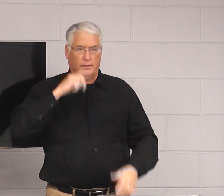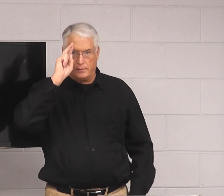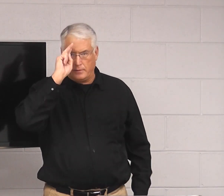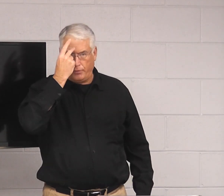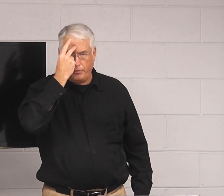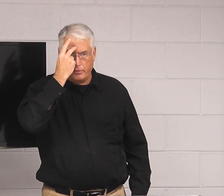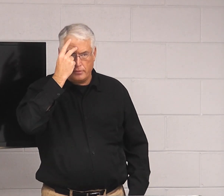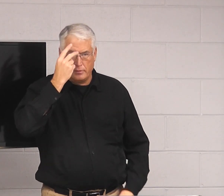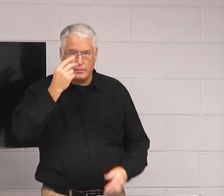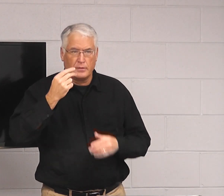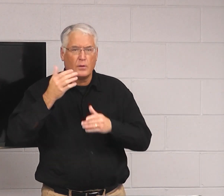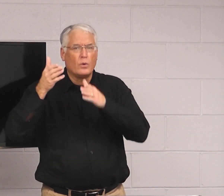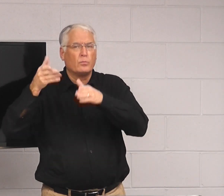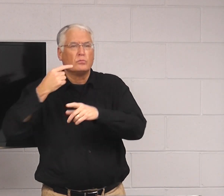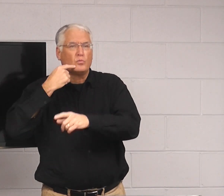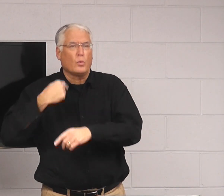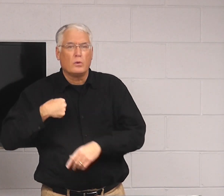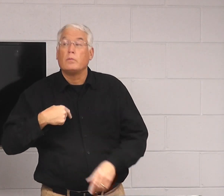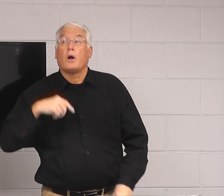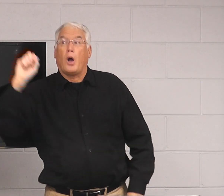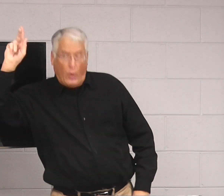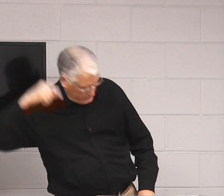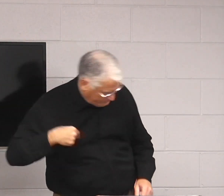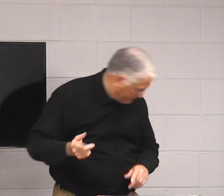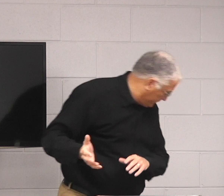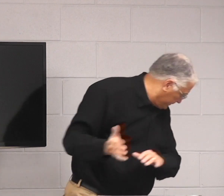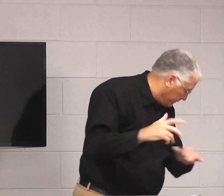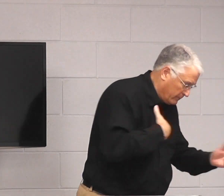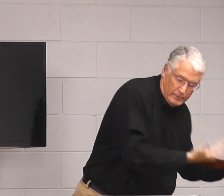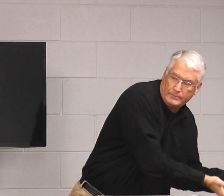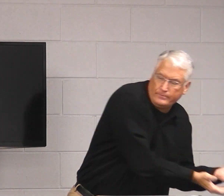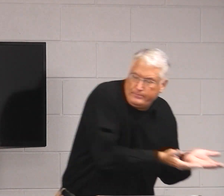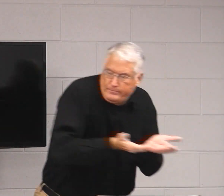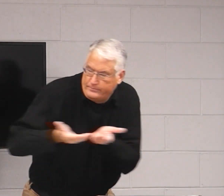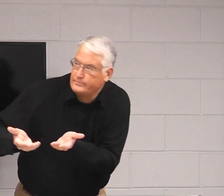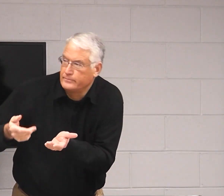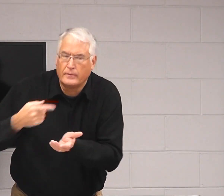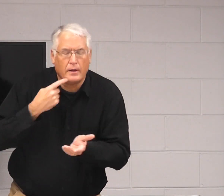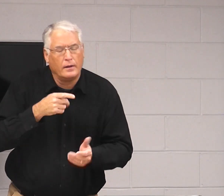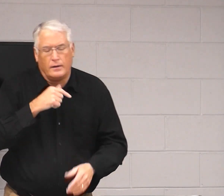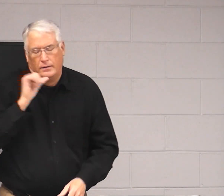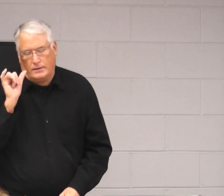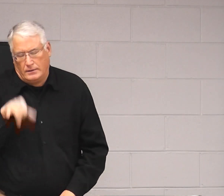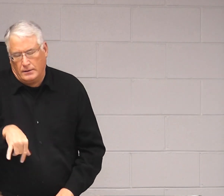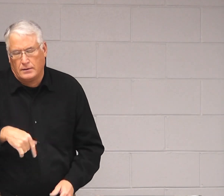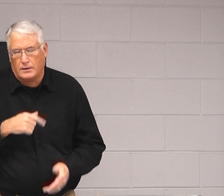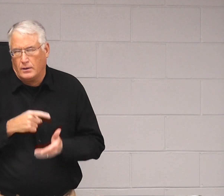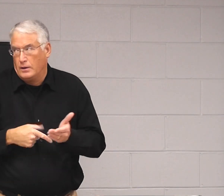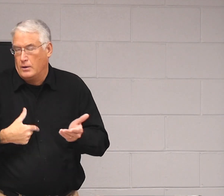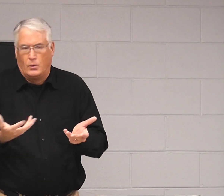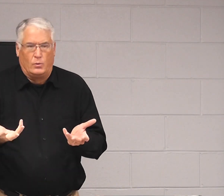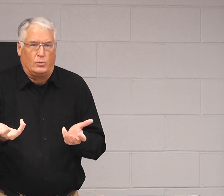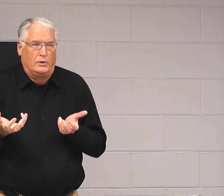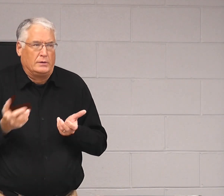And once in a while, I would be misunderstood what the person told me. So, I would go over there and I would bring them something. They go, No, not that.